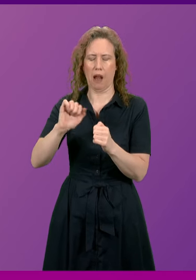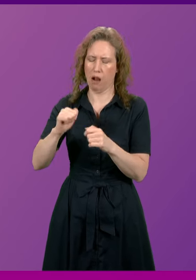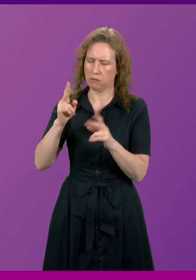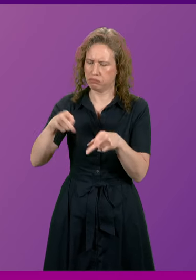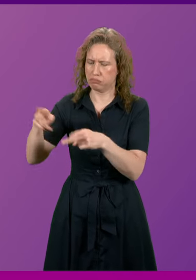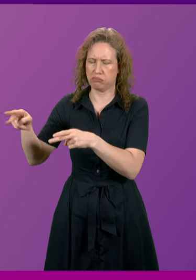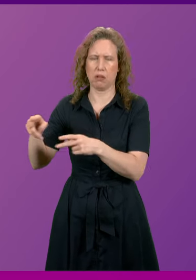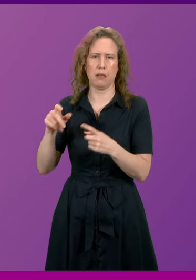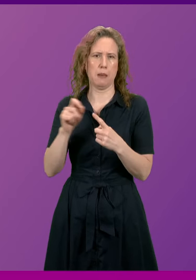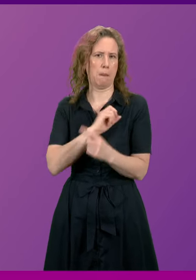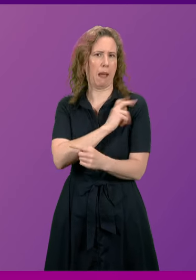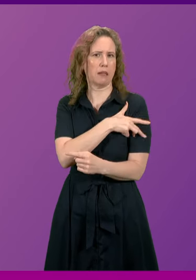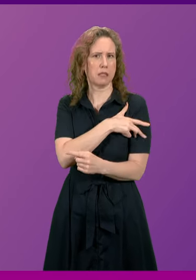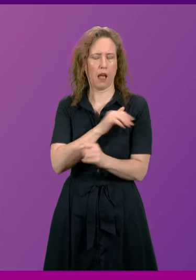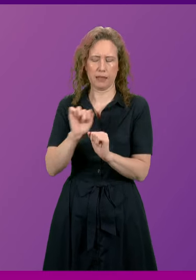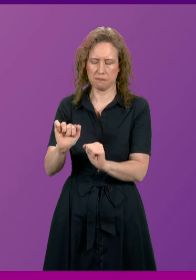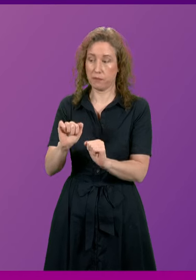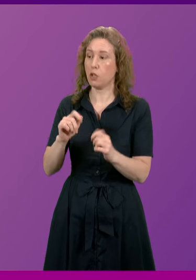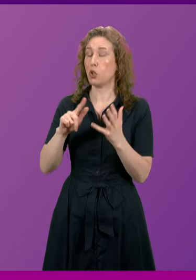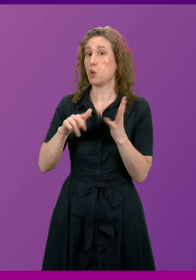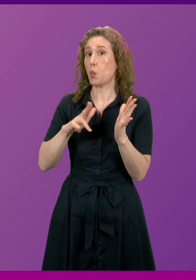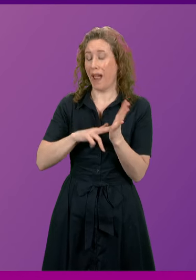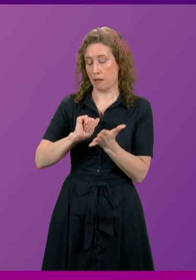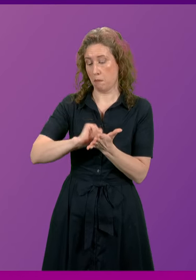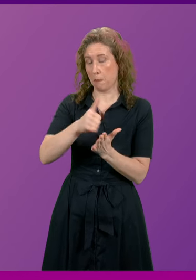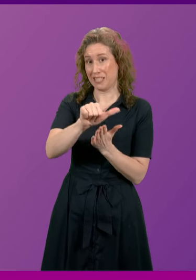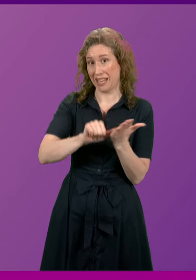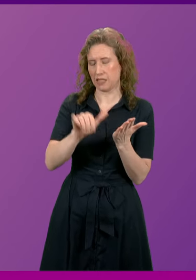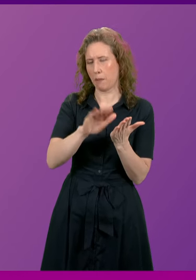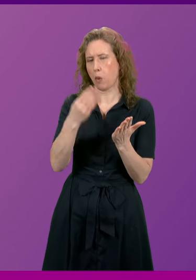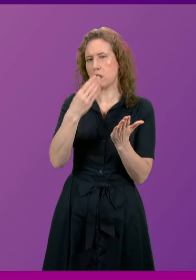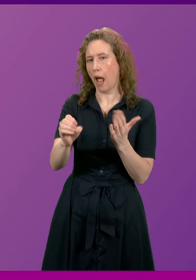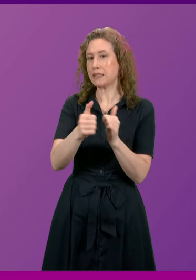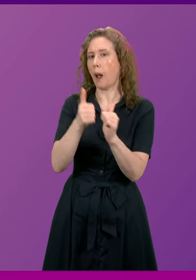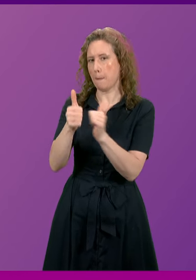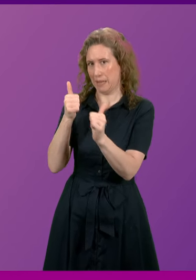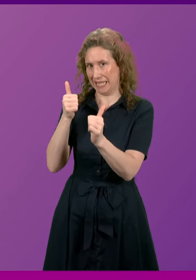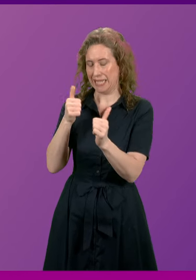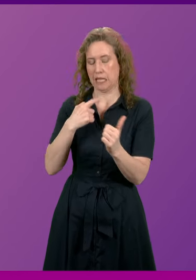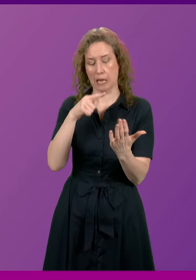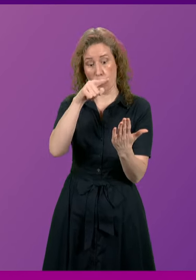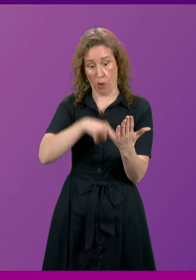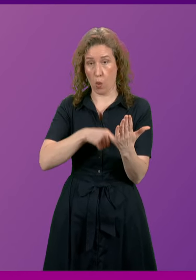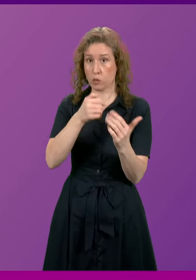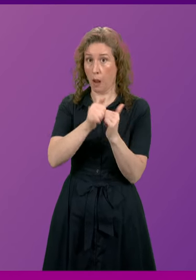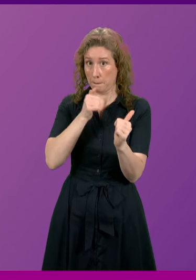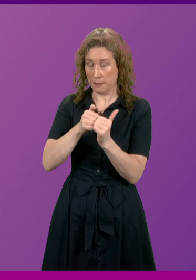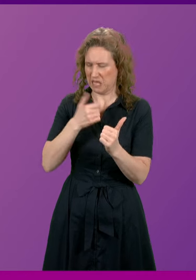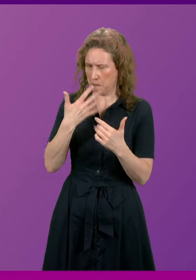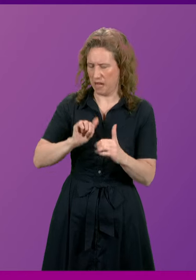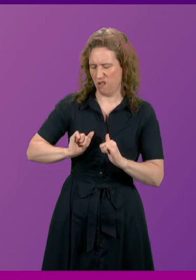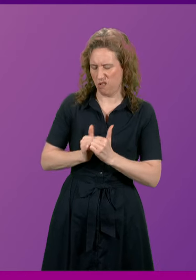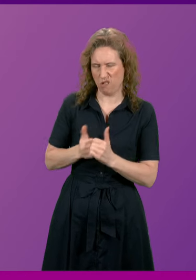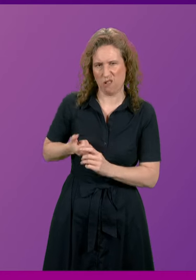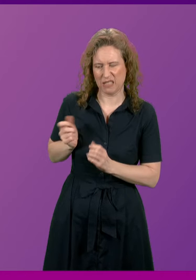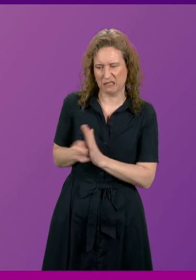Palestine. The United Nations has published a list of around 90 companies which it considers complicit in the